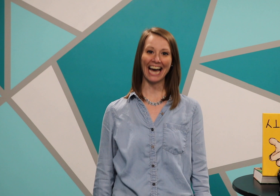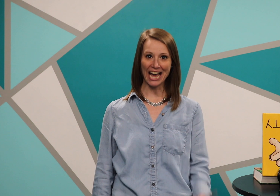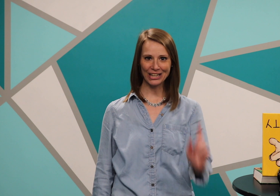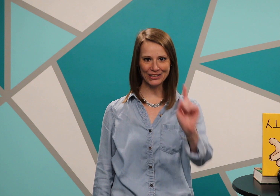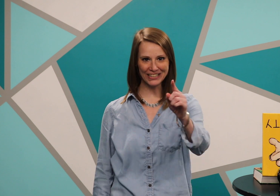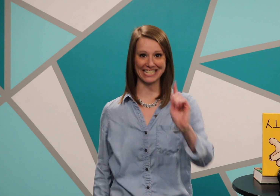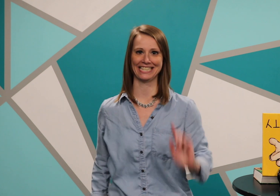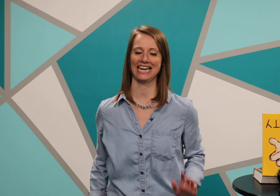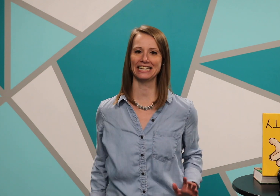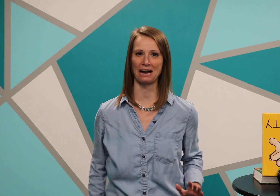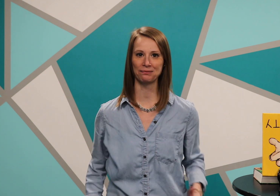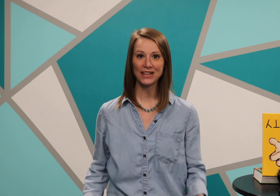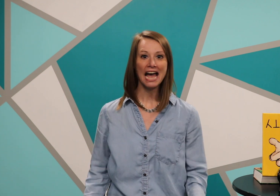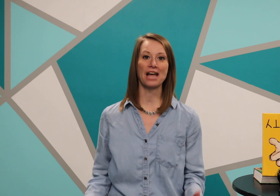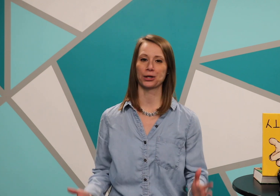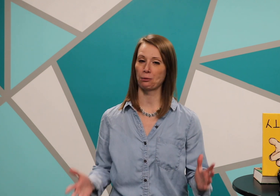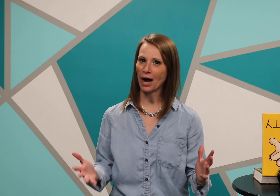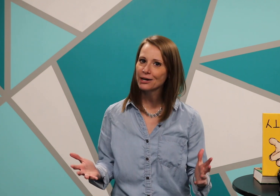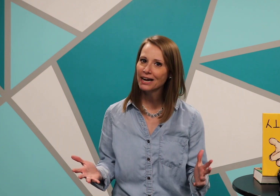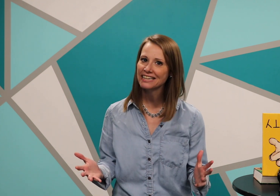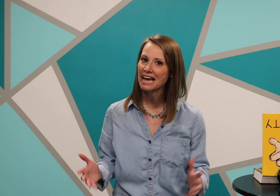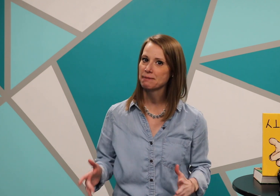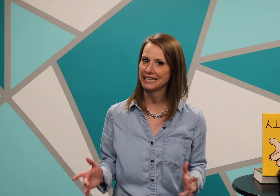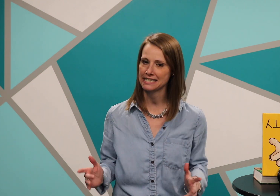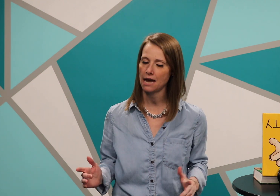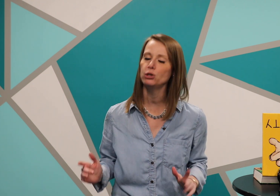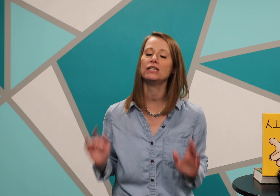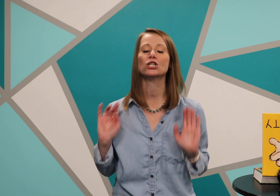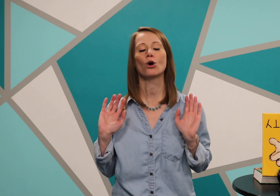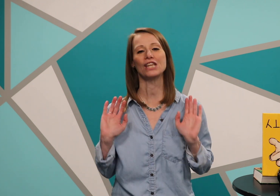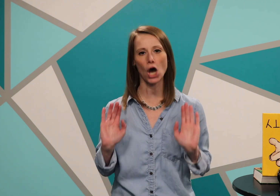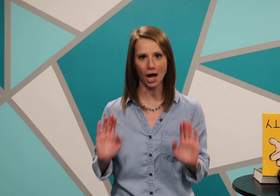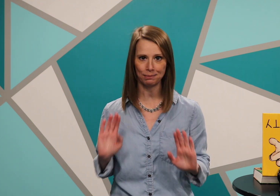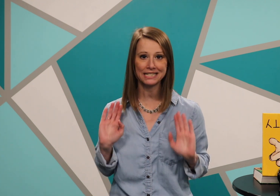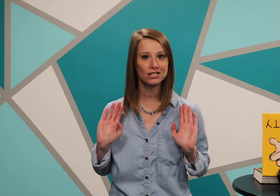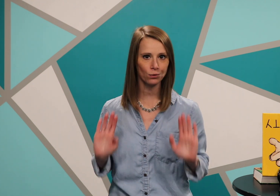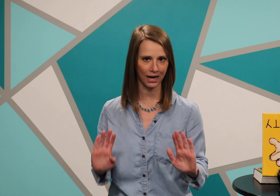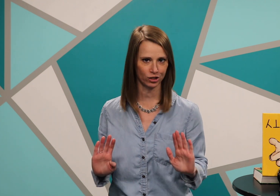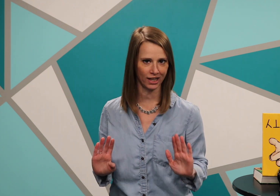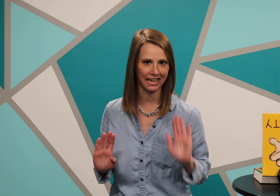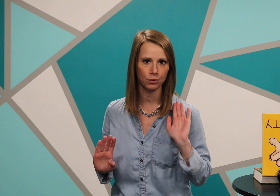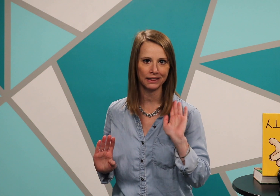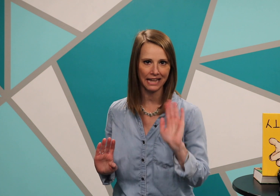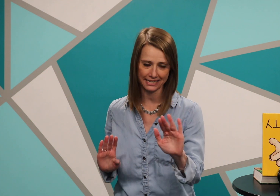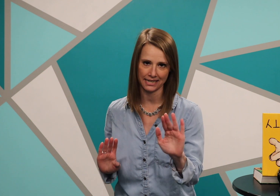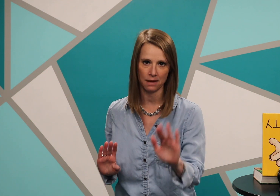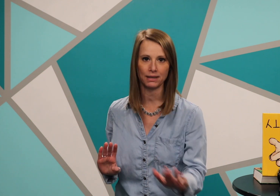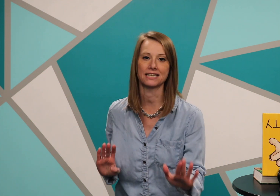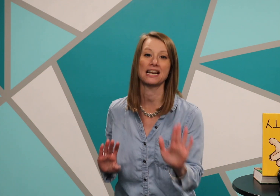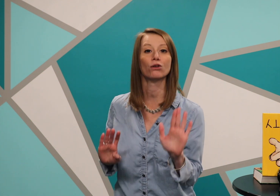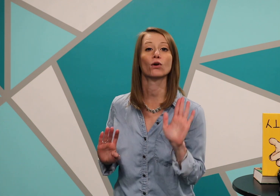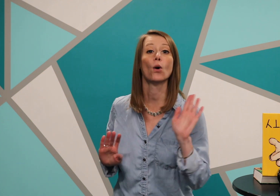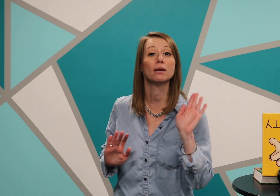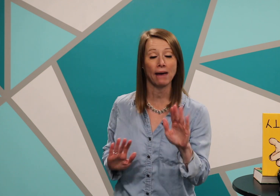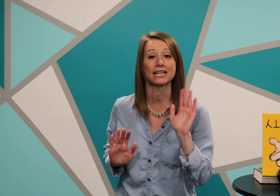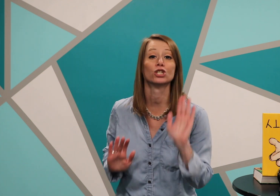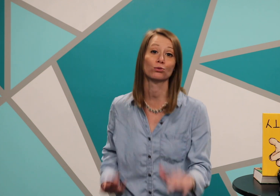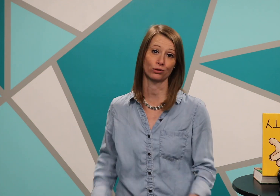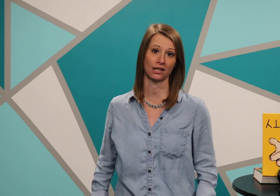You need to stand up and you're gonna walk around again, but this time you need to go the opposite direction that you went last time because now you're going back to Jerusalem.